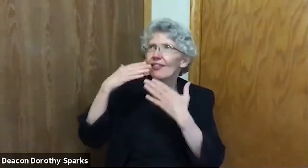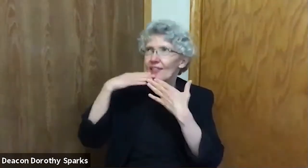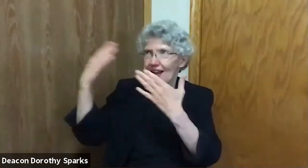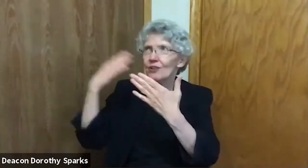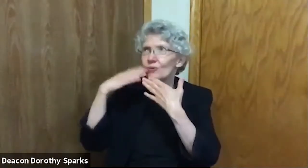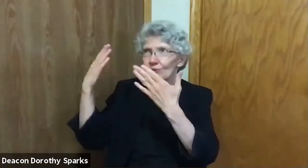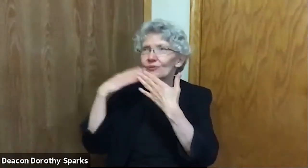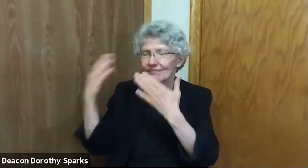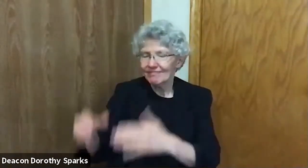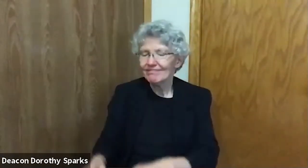we thank you